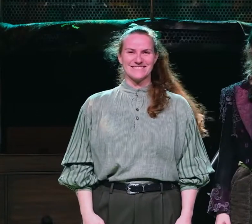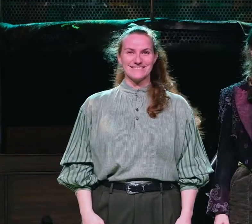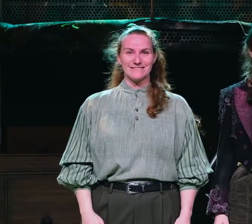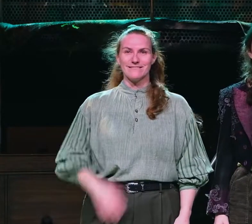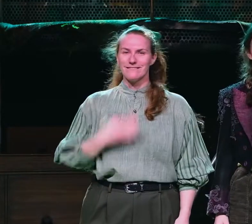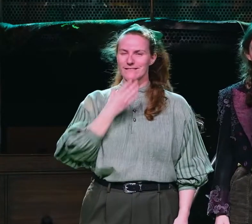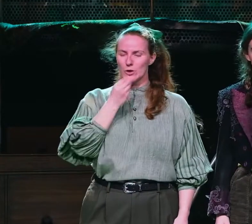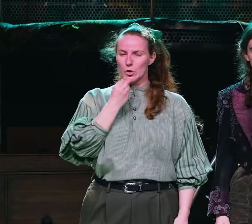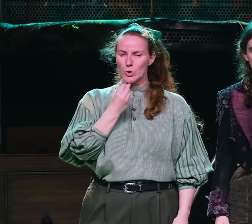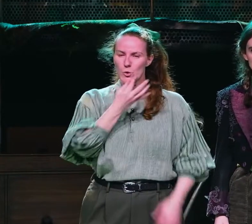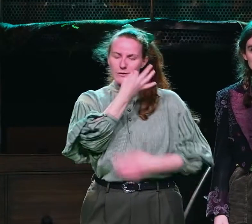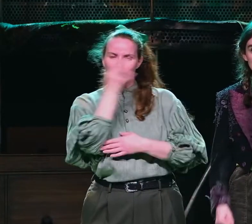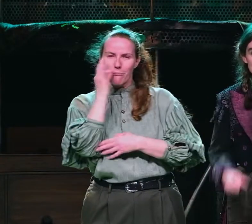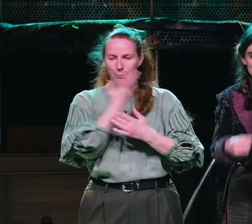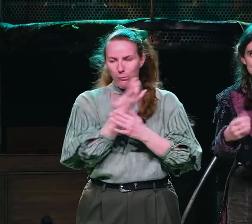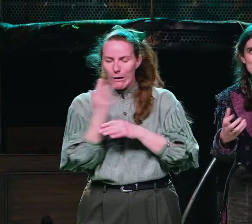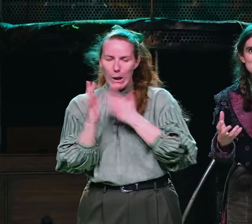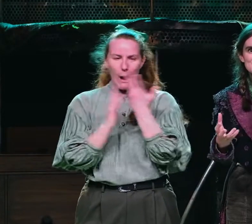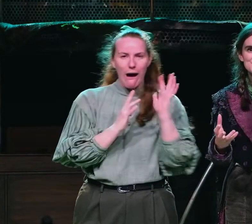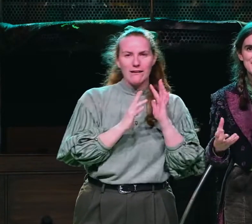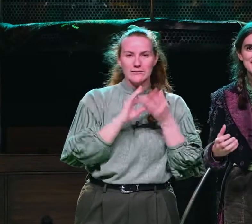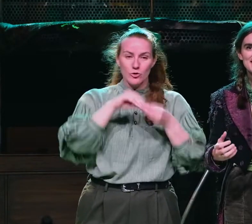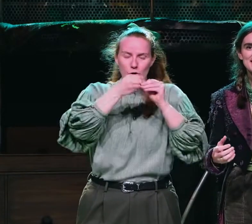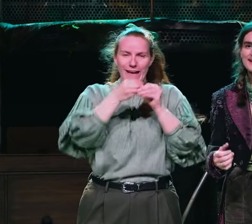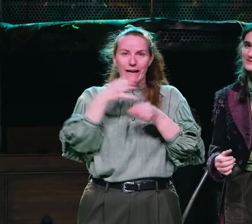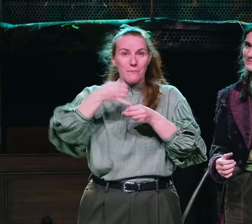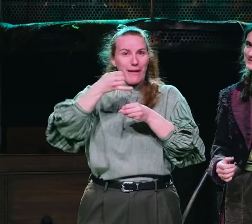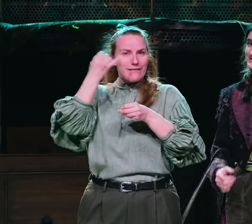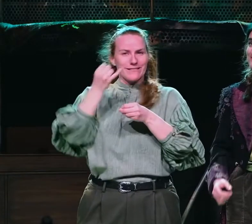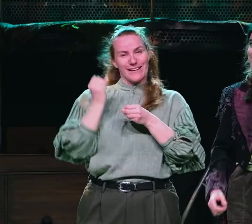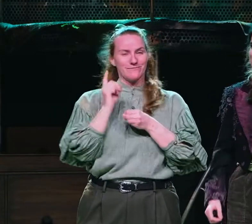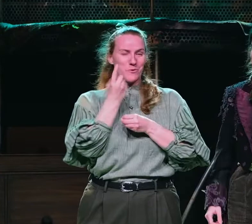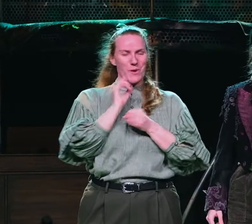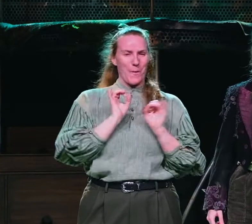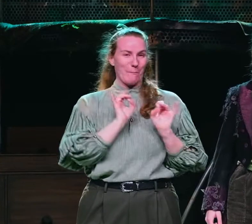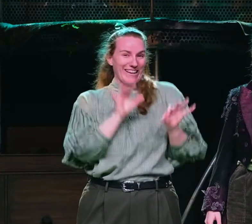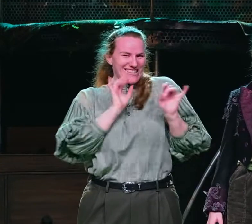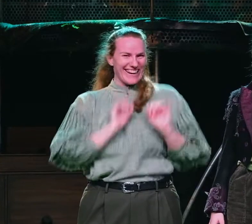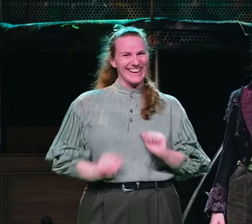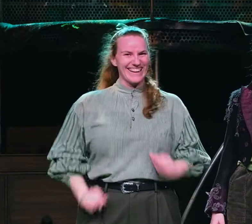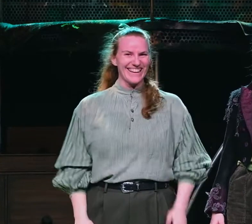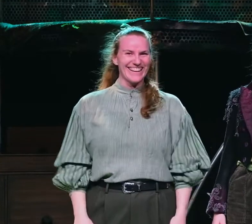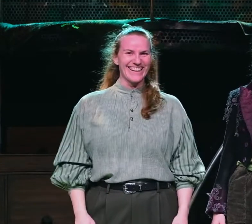I use plants to make medicine and a bit of magic.